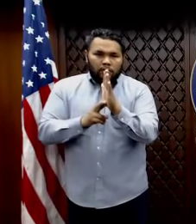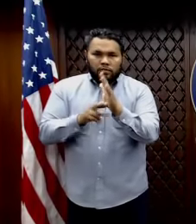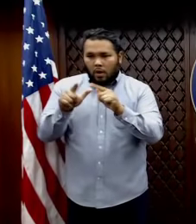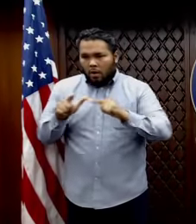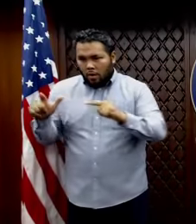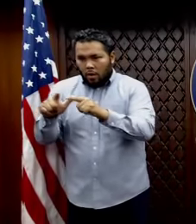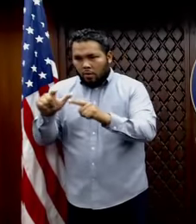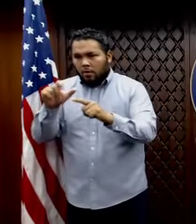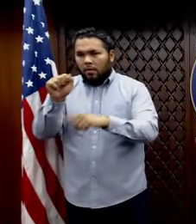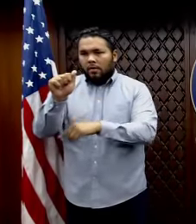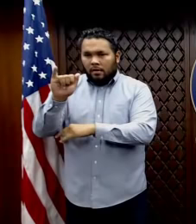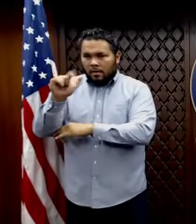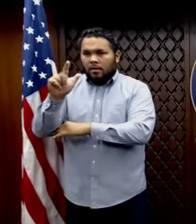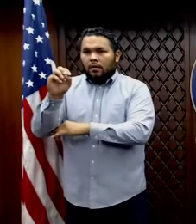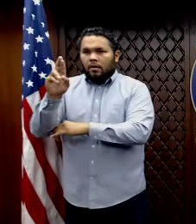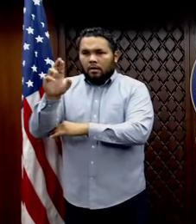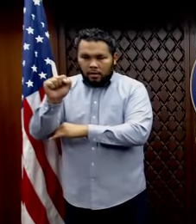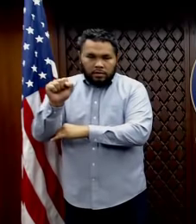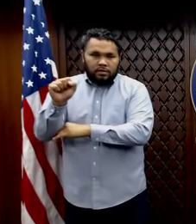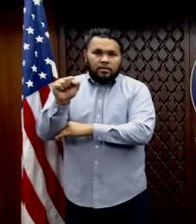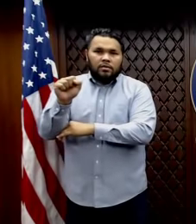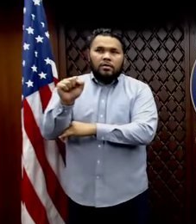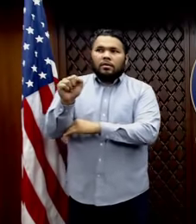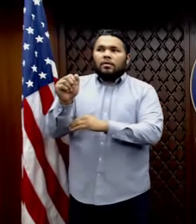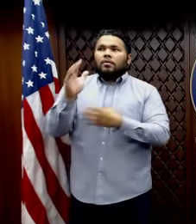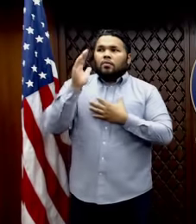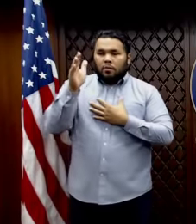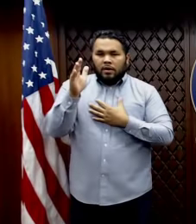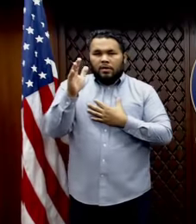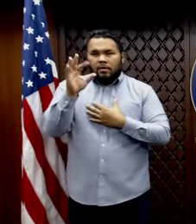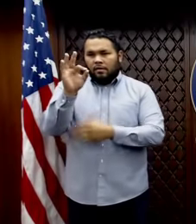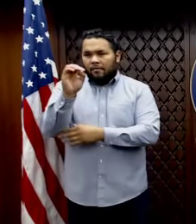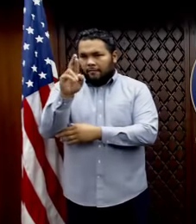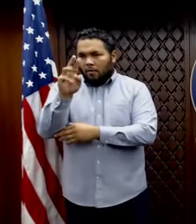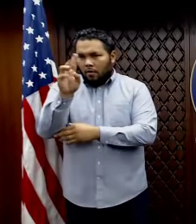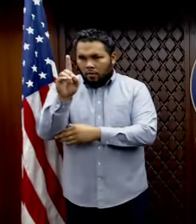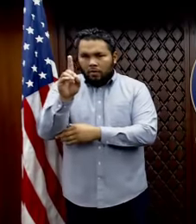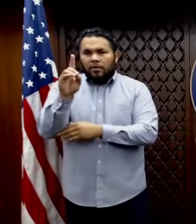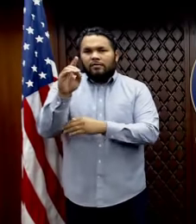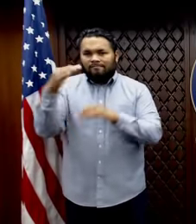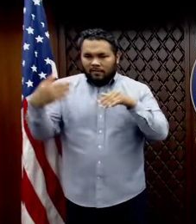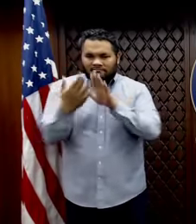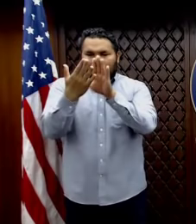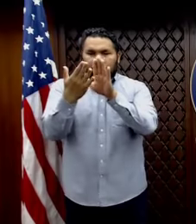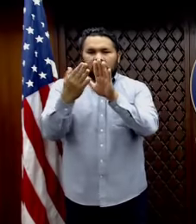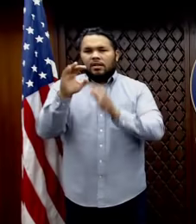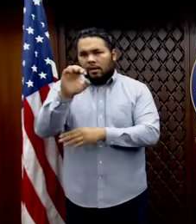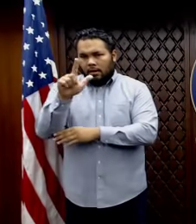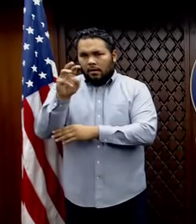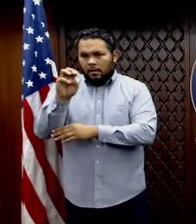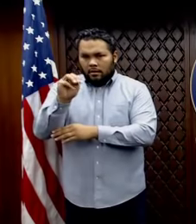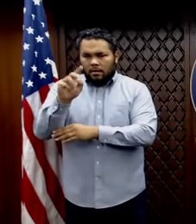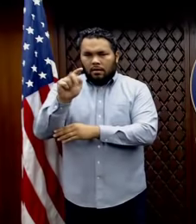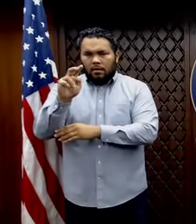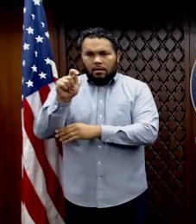and Marines that are going to essentially be the forward facing element of the hotel. So the staff will be working in the